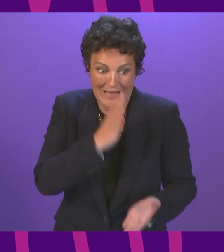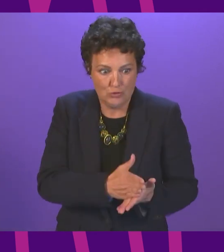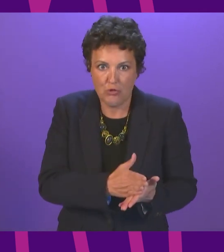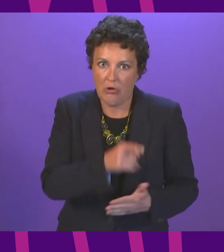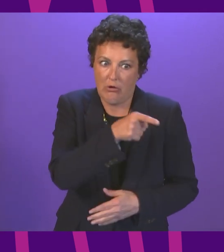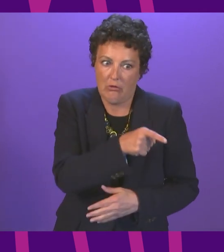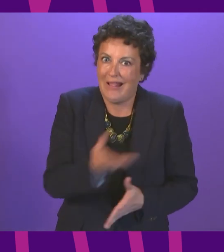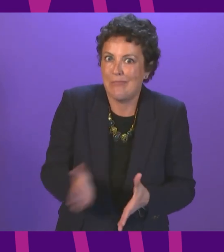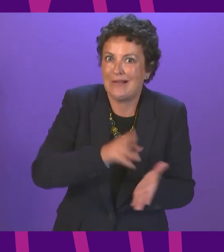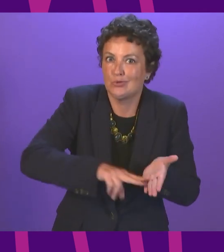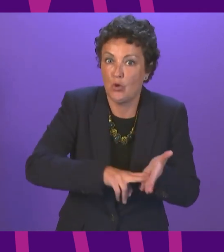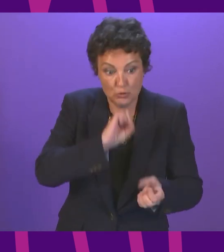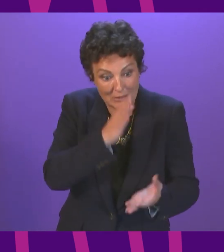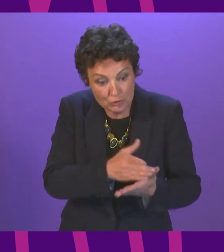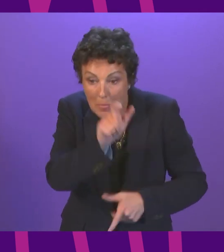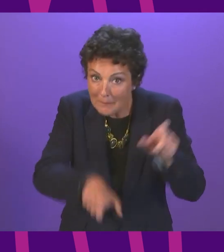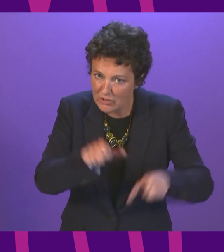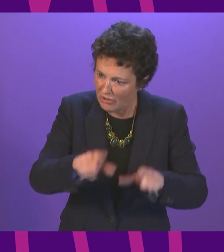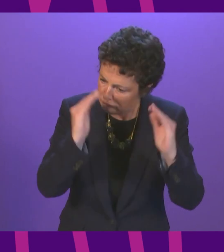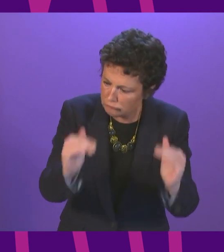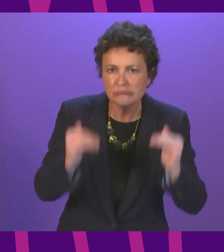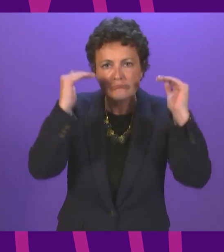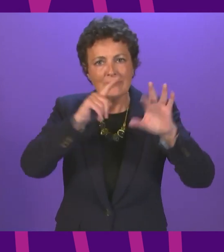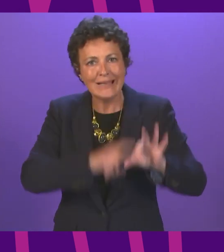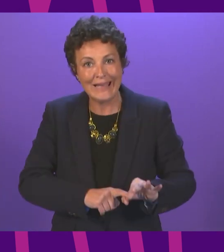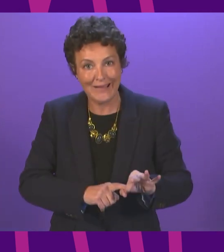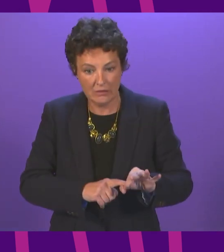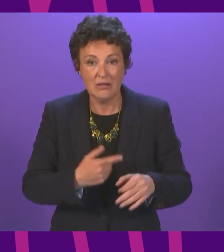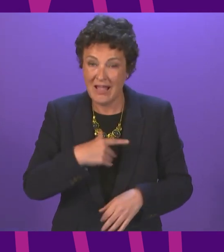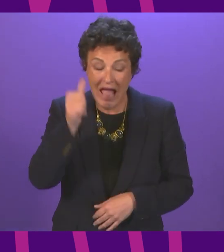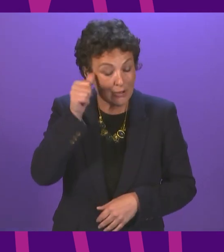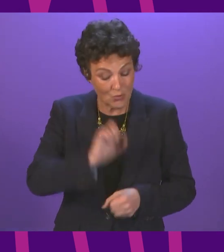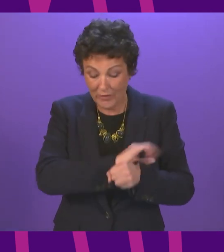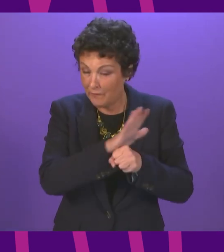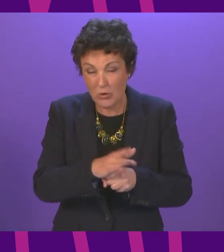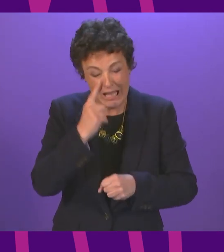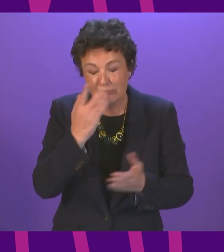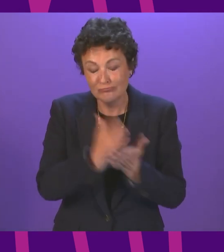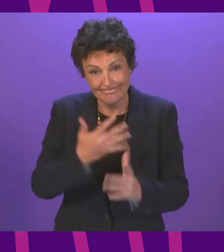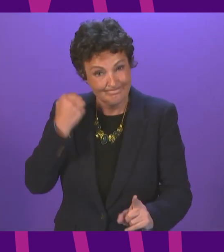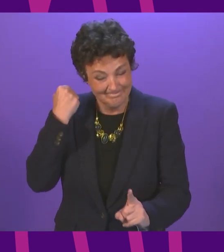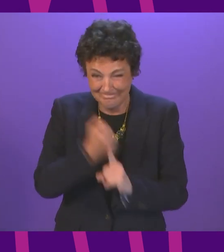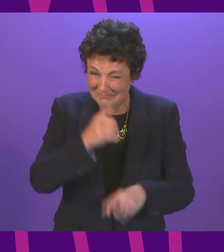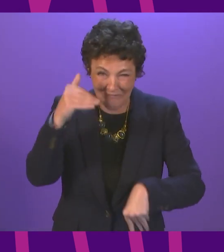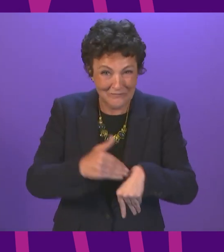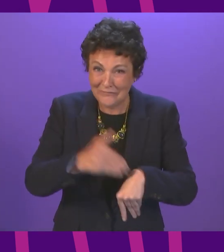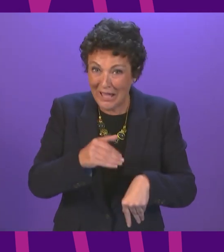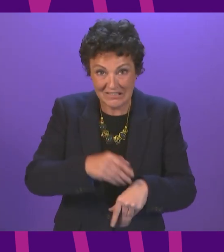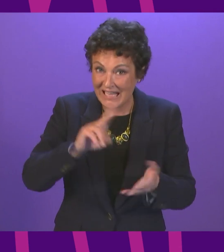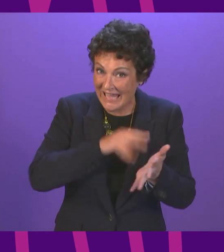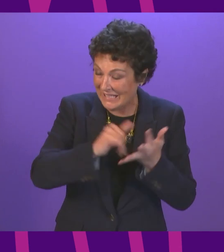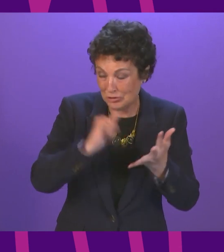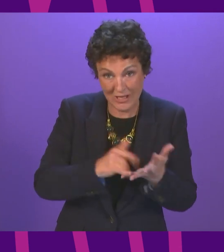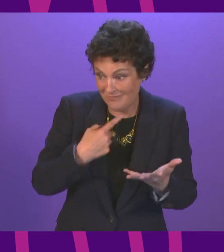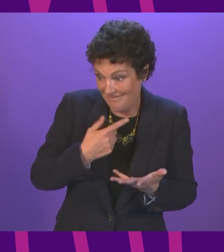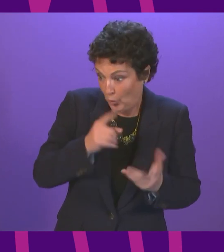and expand NHS capacity. The pandemic has had a significant impact on the ability of the NHS to operate normally for the